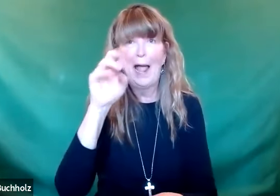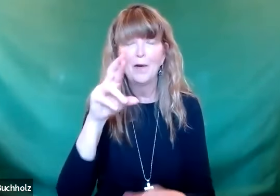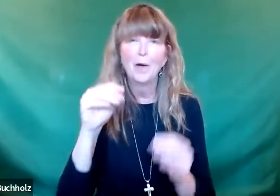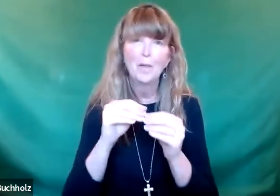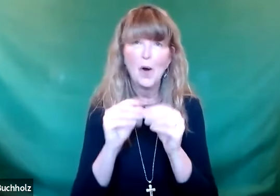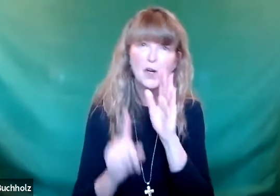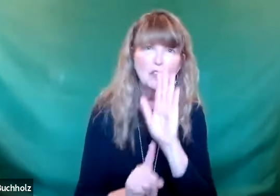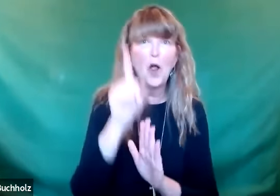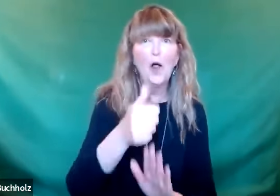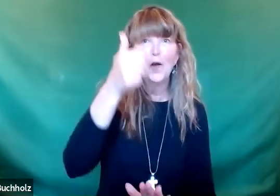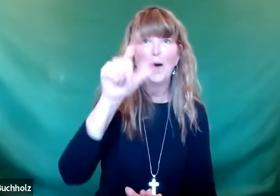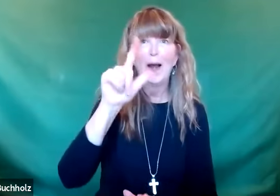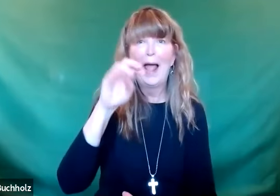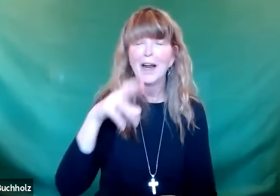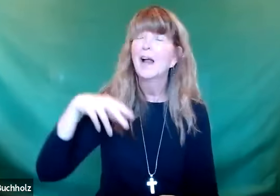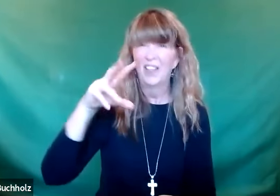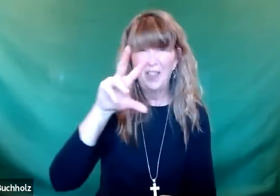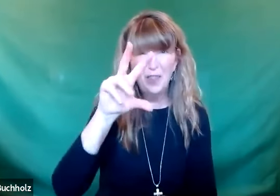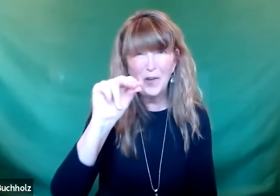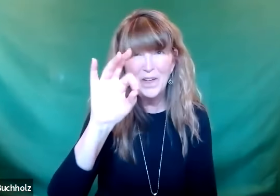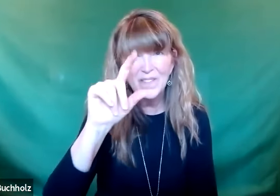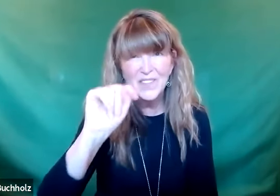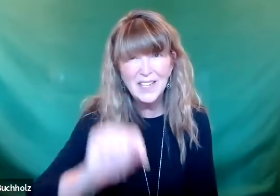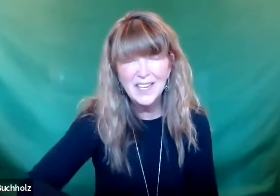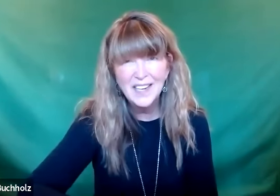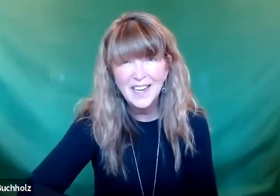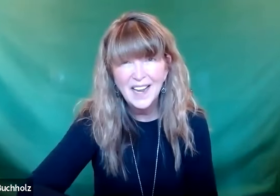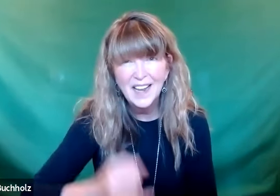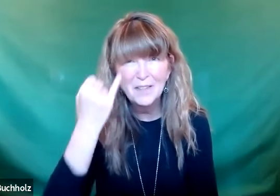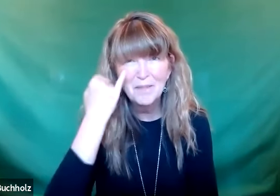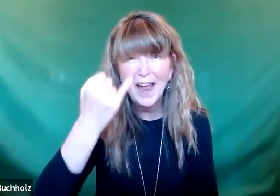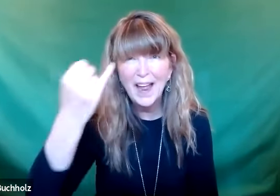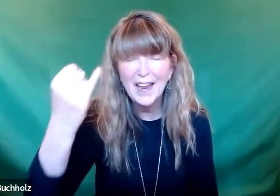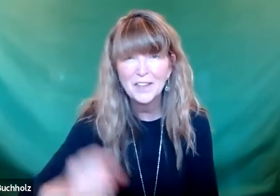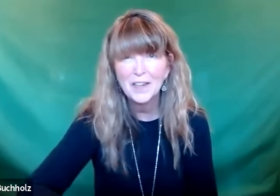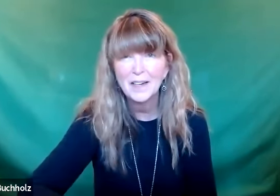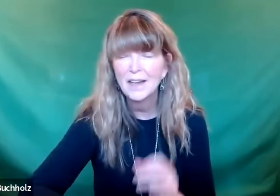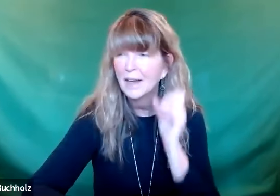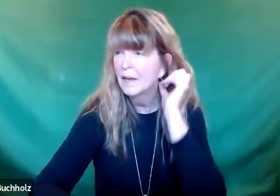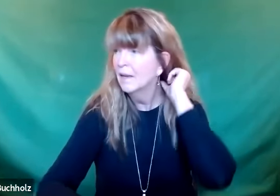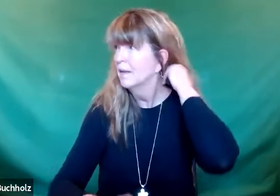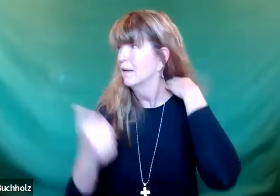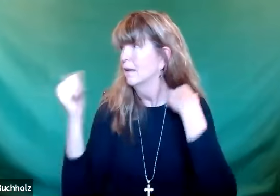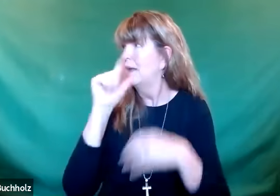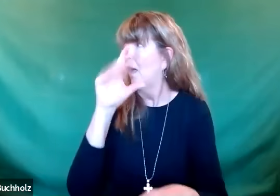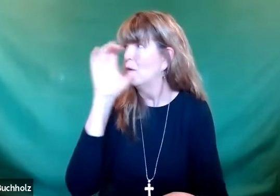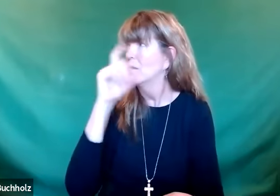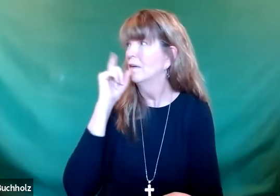ladder, probably to buy a new holler ladder to measure that. To figure out that it was 30 feet tall. I can't even